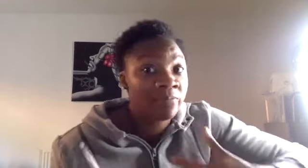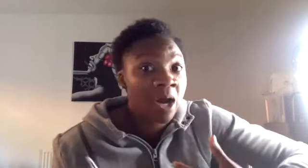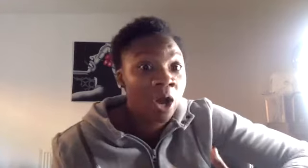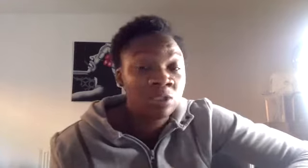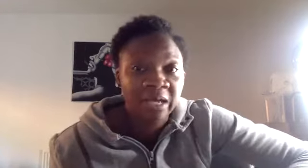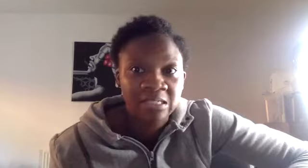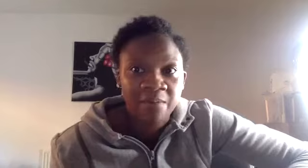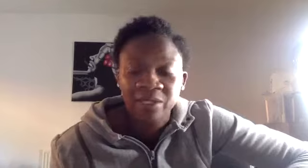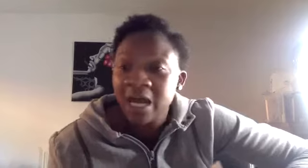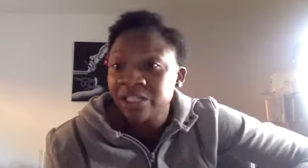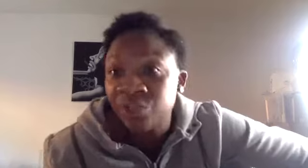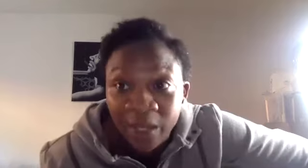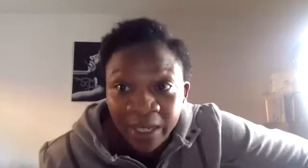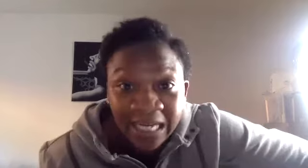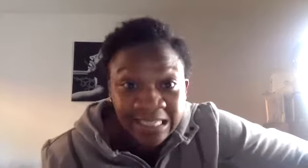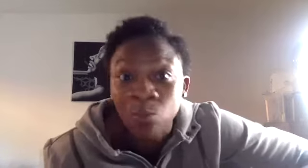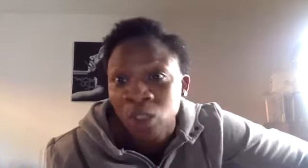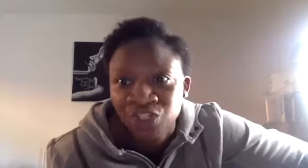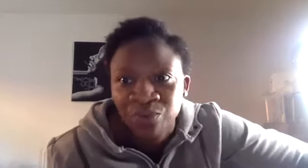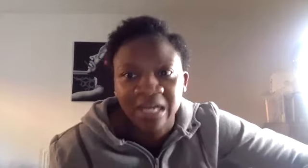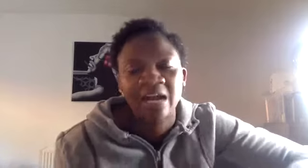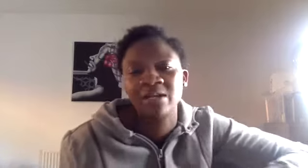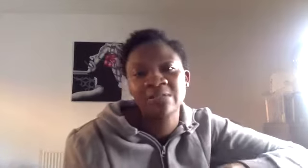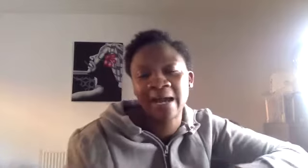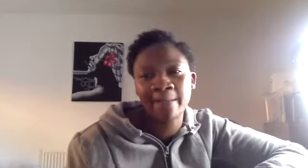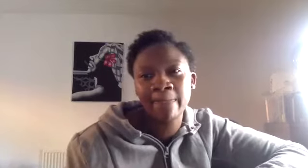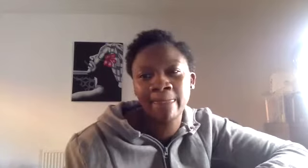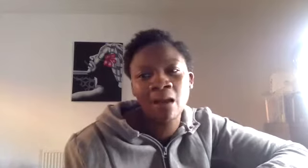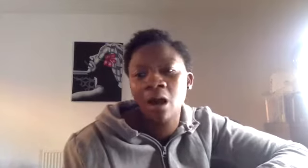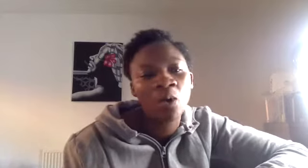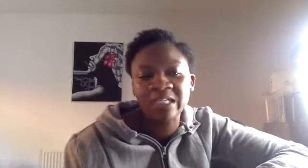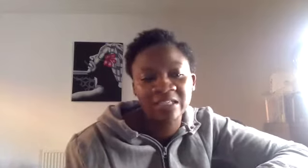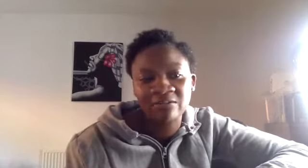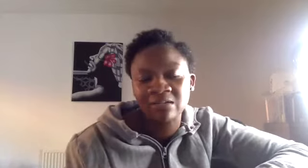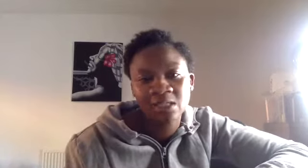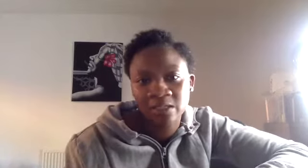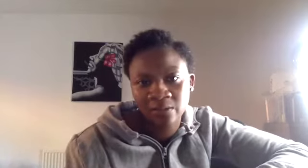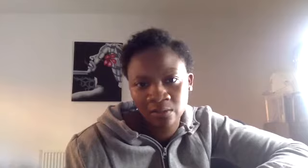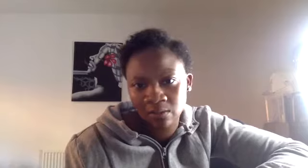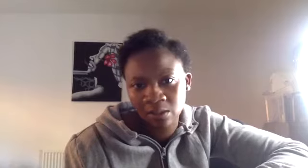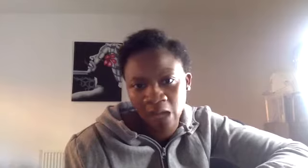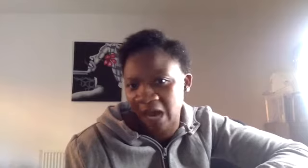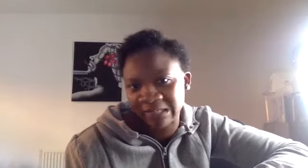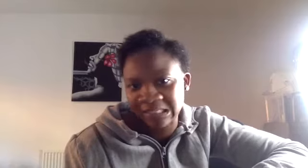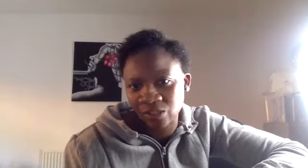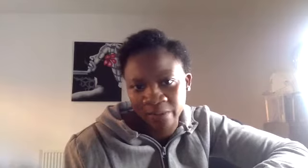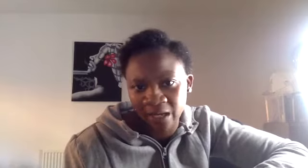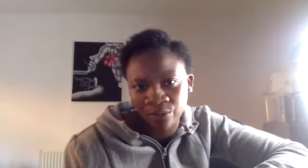my ultimate excitement, did you hear what he had to say? What did you think? And they'll say, oh, I didn't get around to, I haven't listened to it. Or